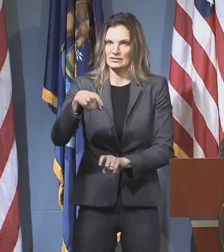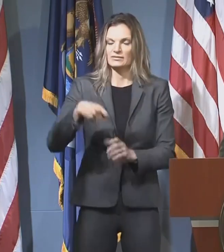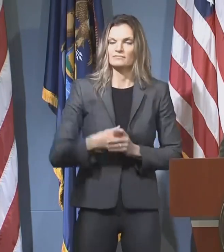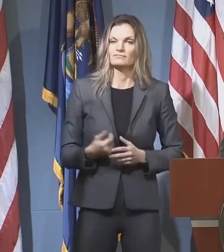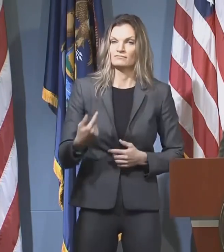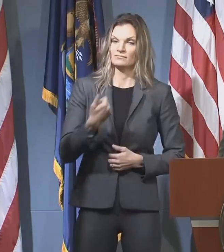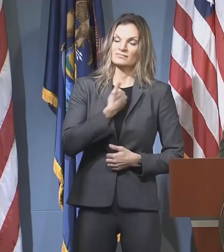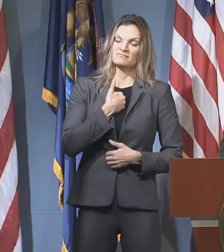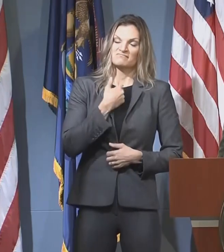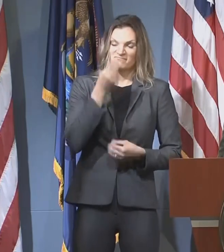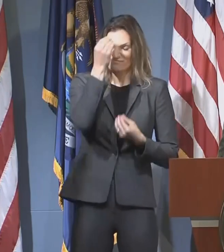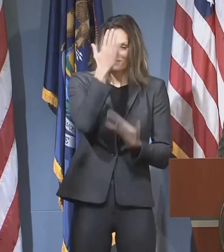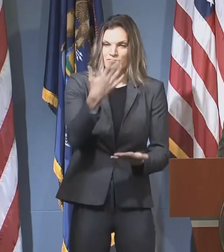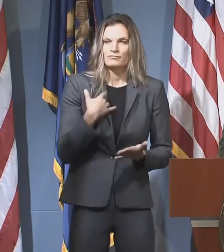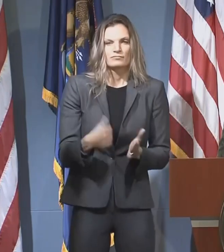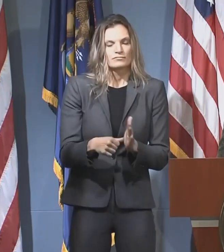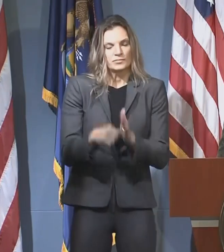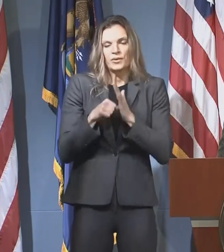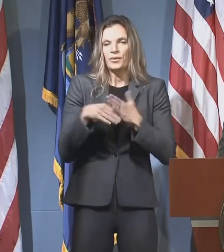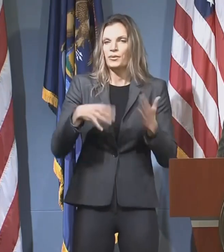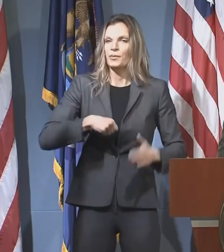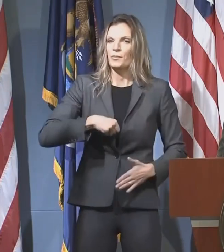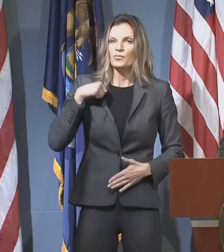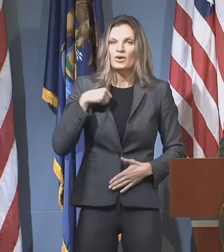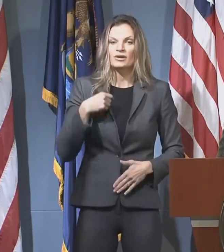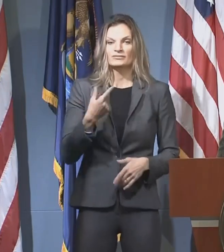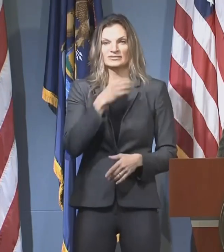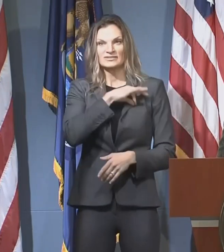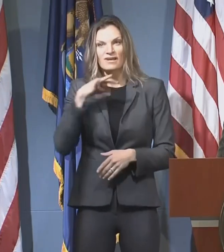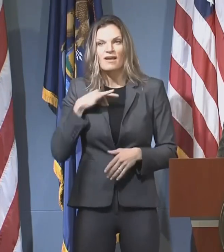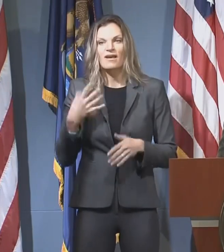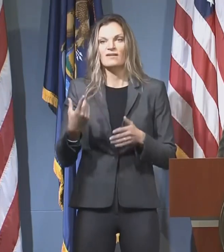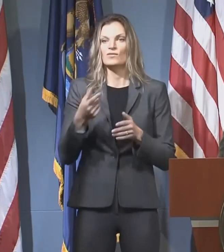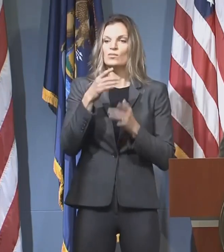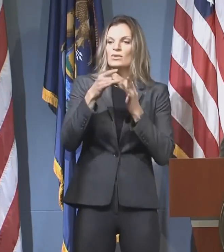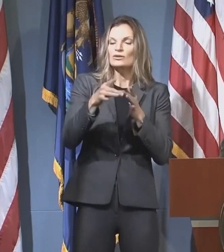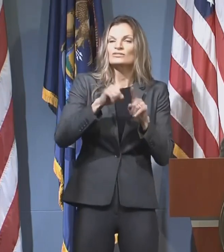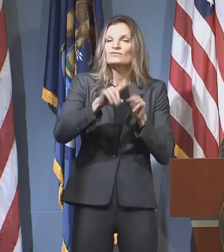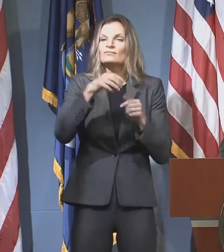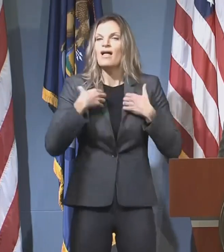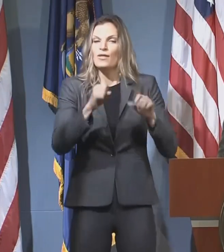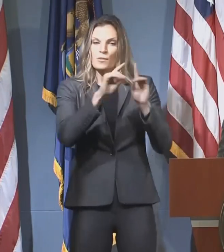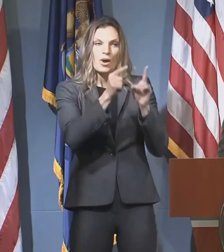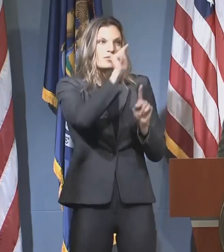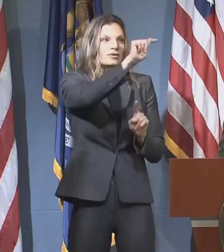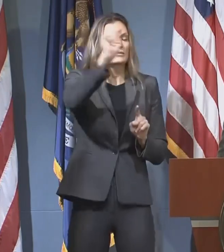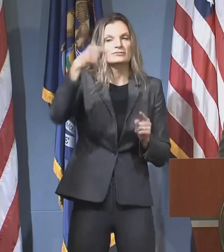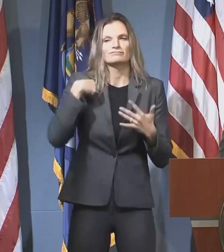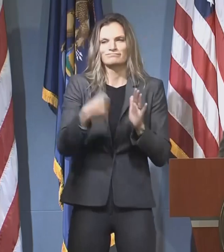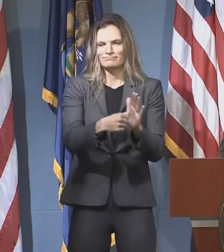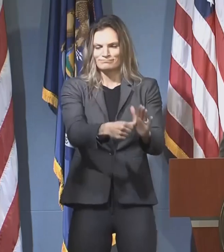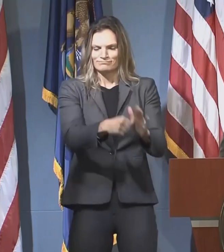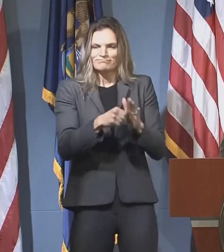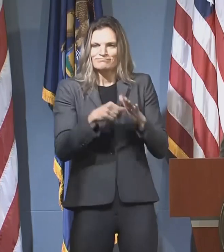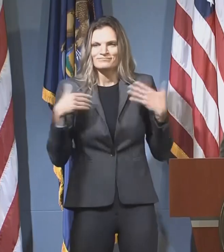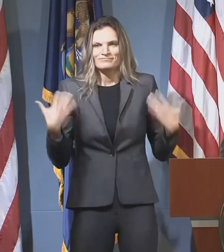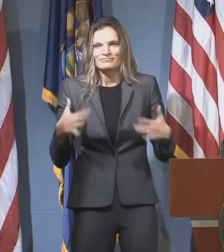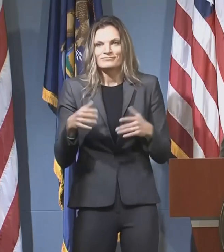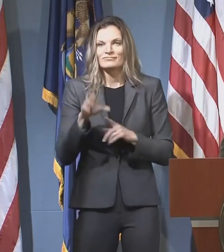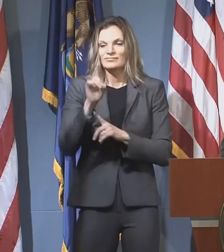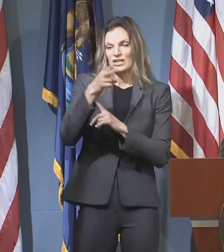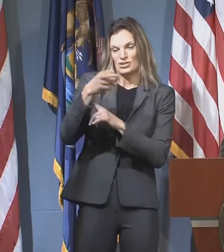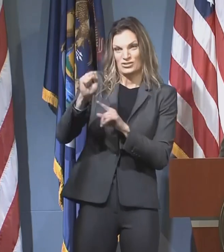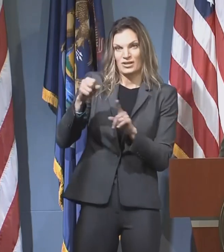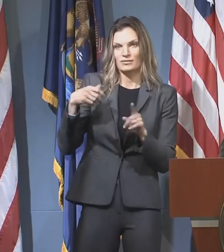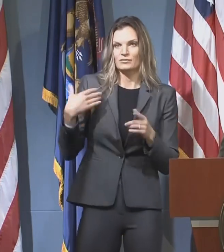incredibly proud of our local, our staff and our leadership of our local health departments and our team at the Michigan Department of Health and Human